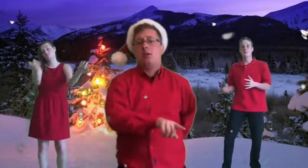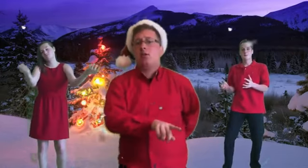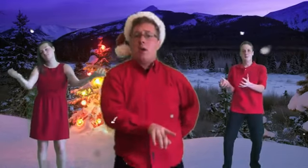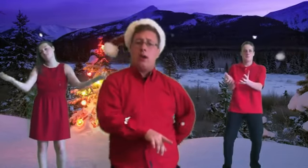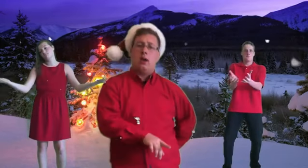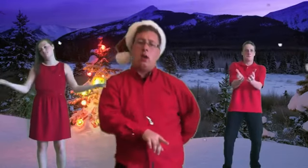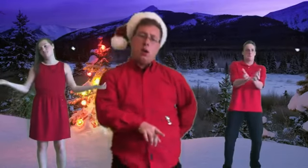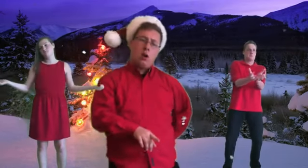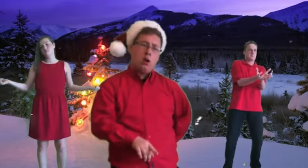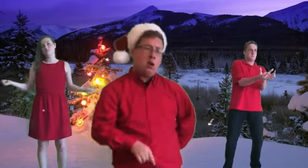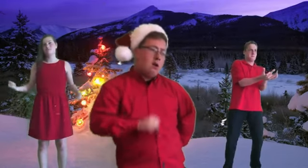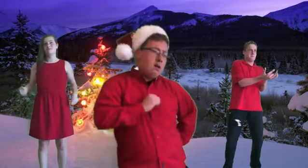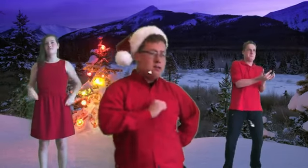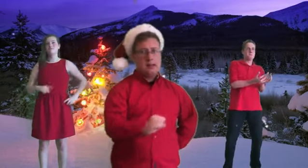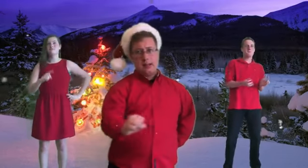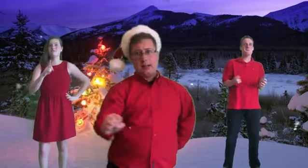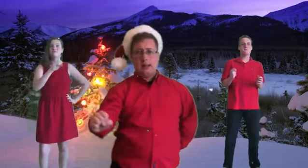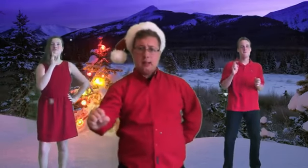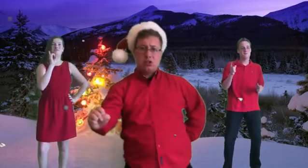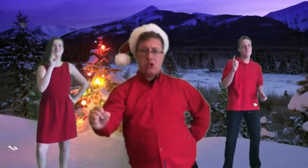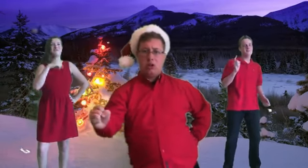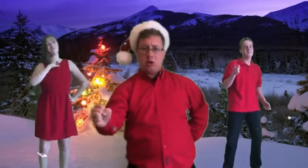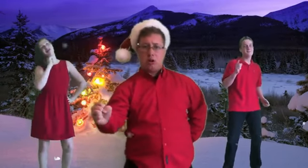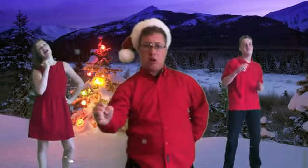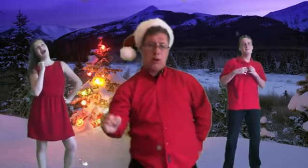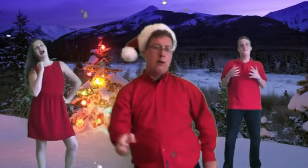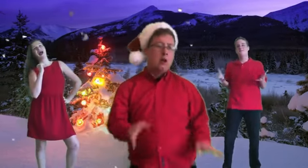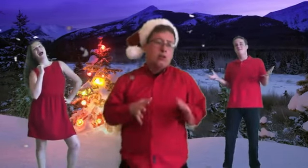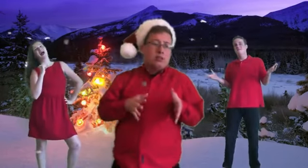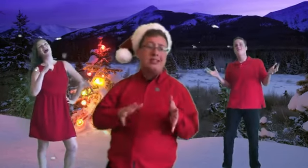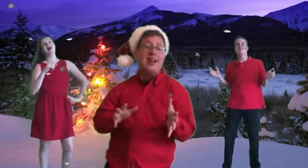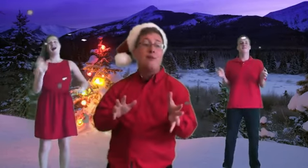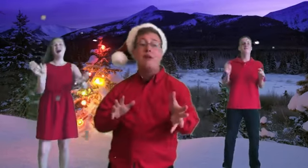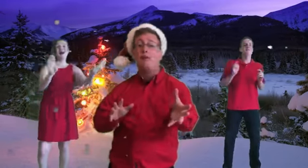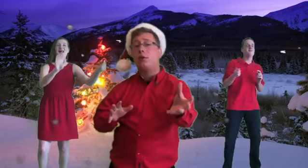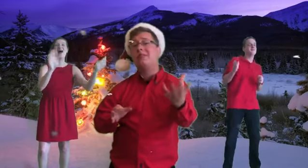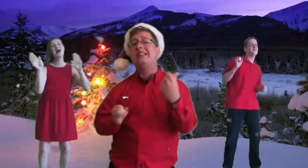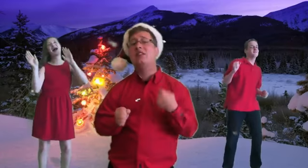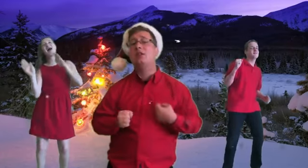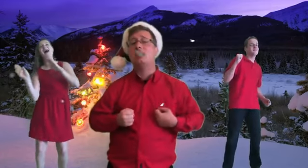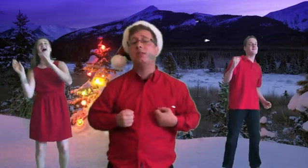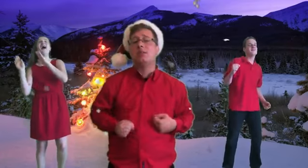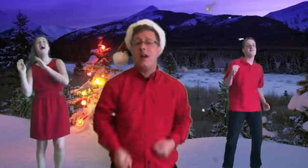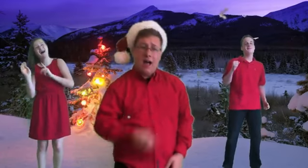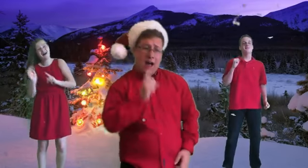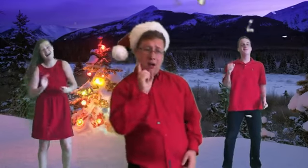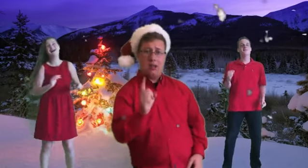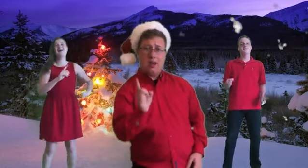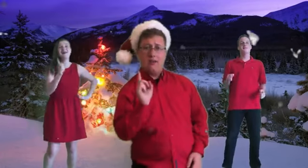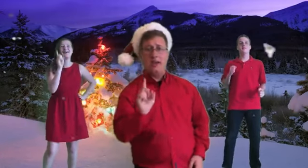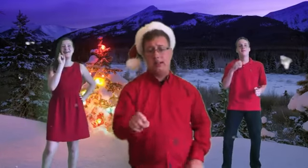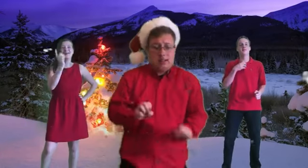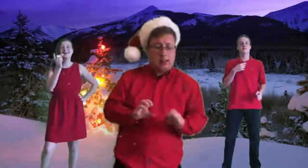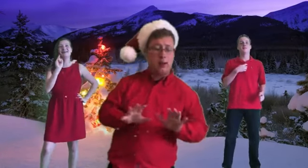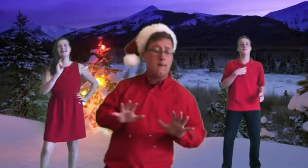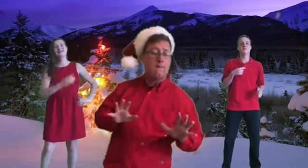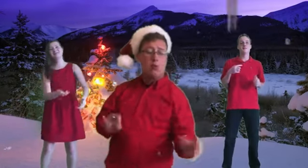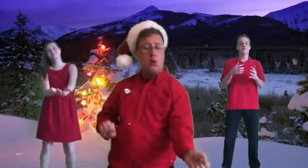away This year to save me from tears I'll give it to someone